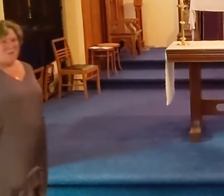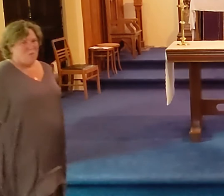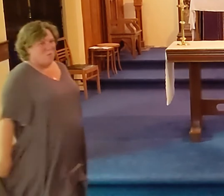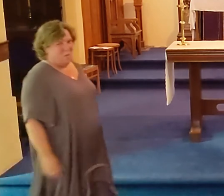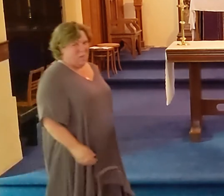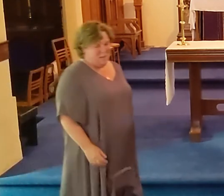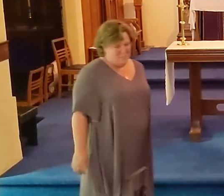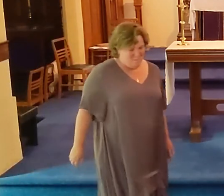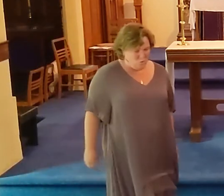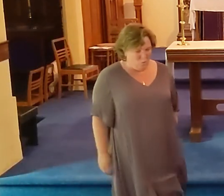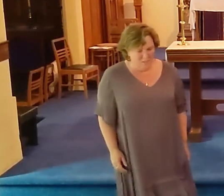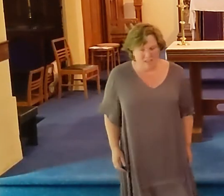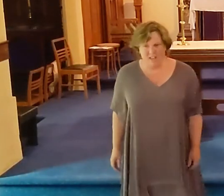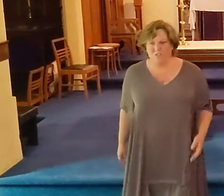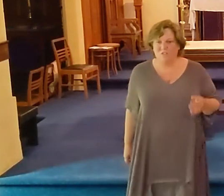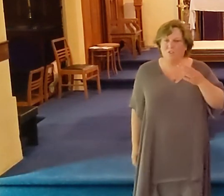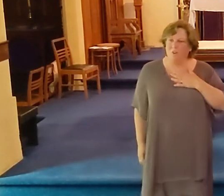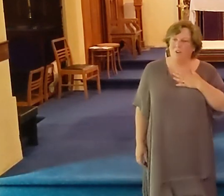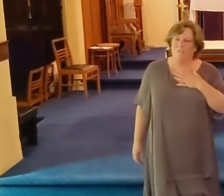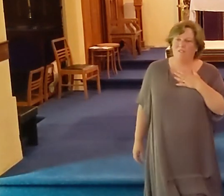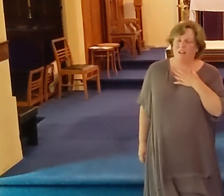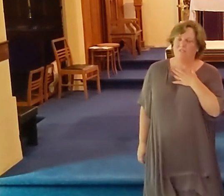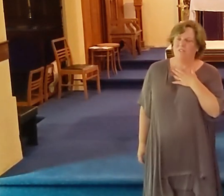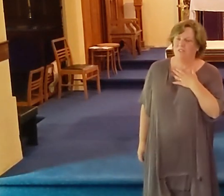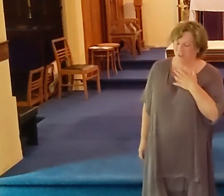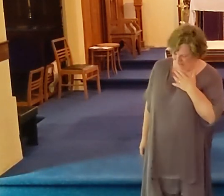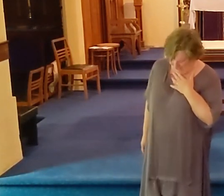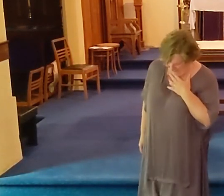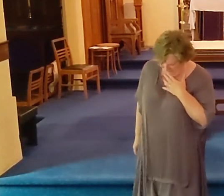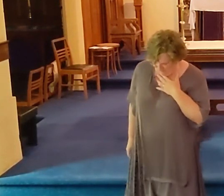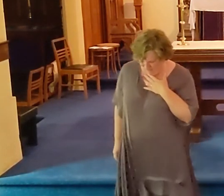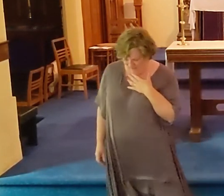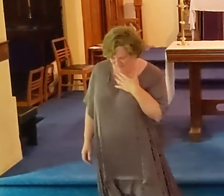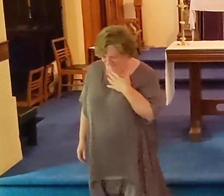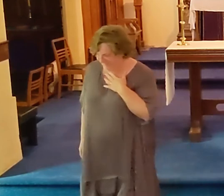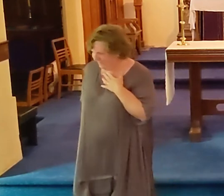with a song of love to coffee.